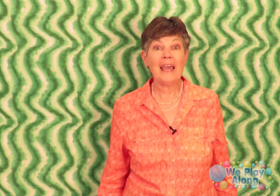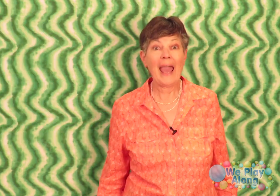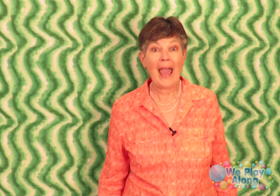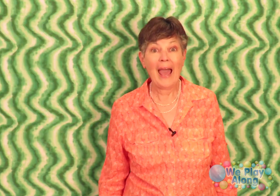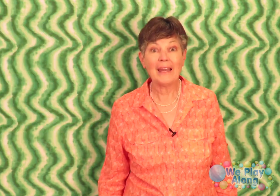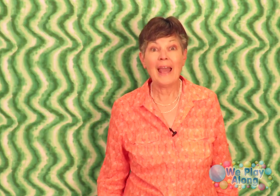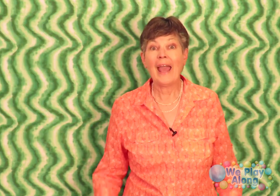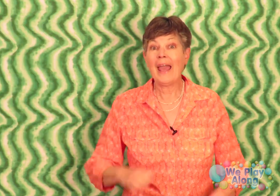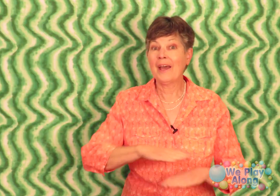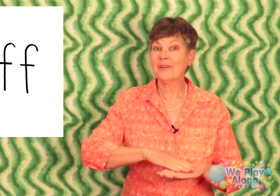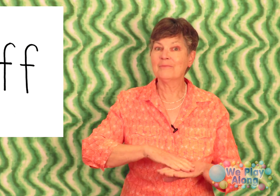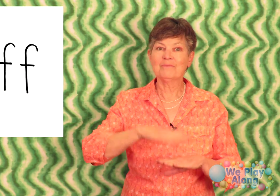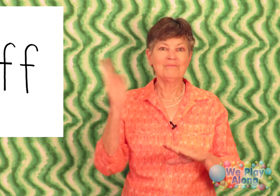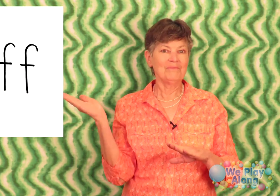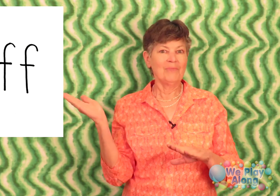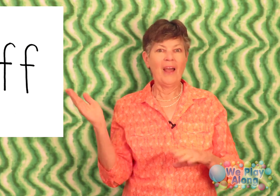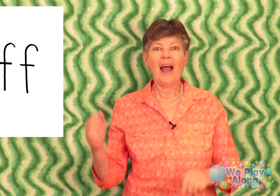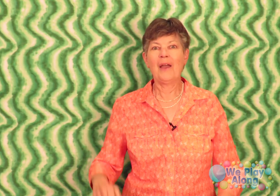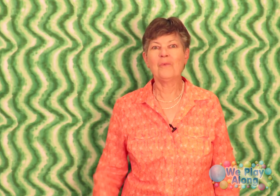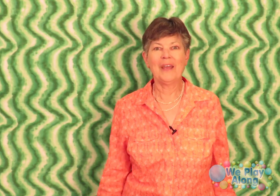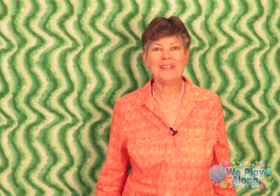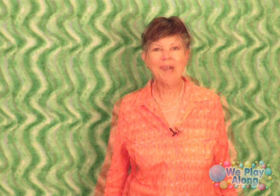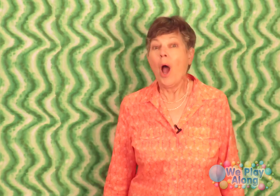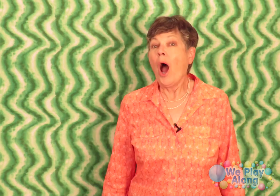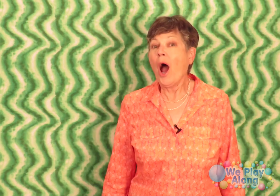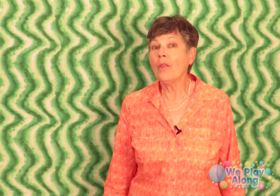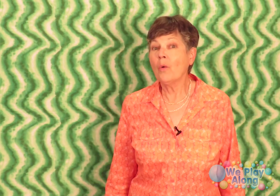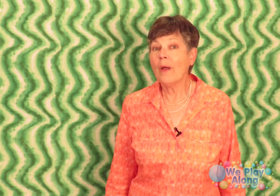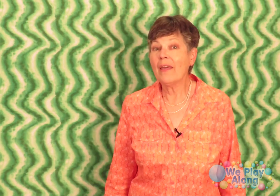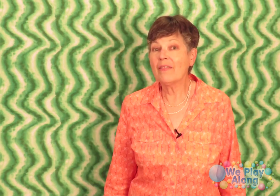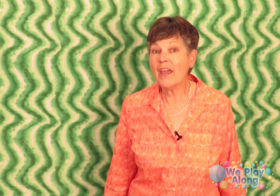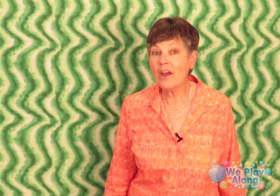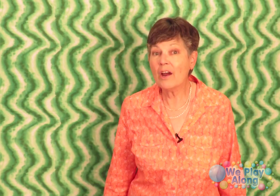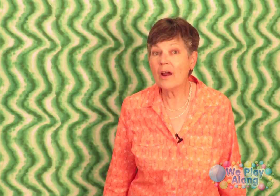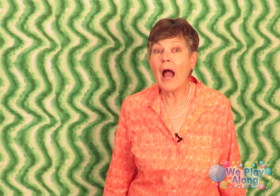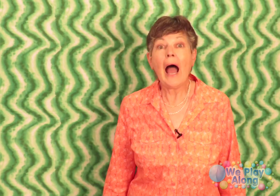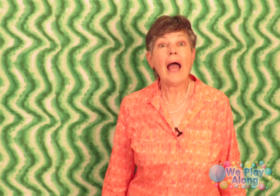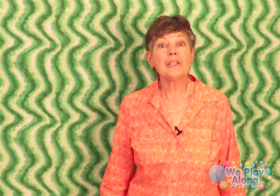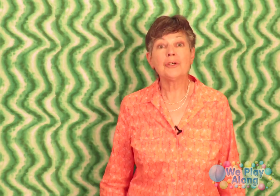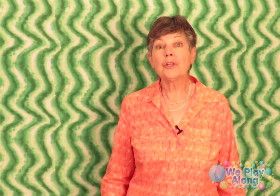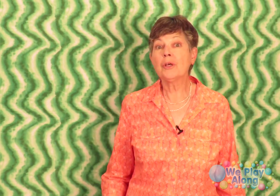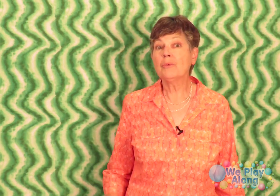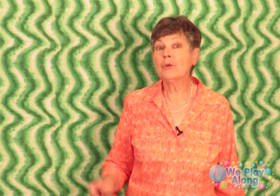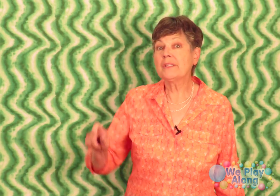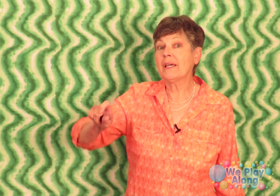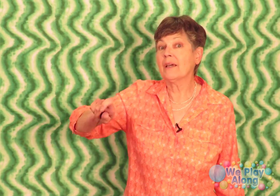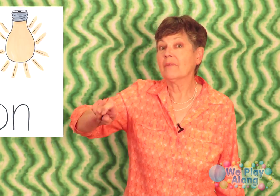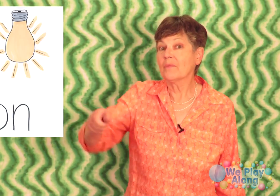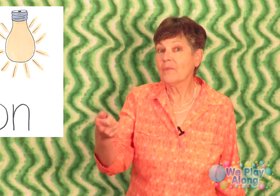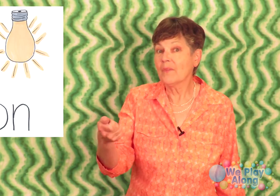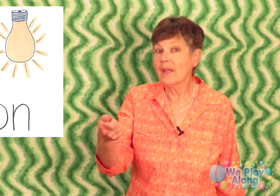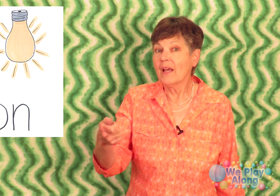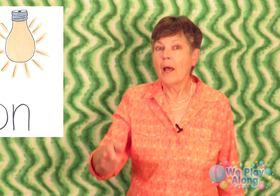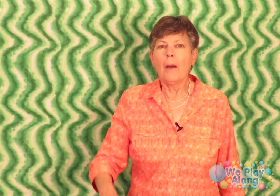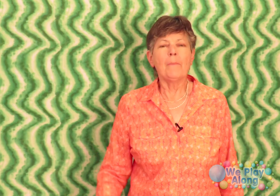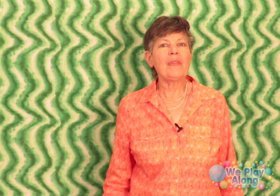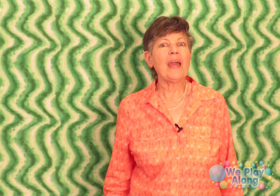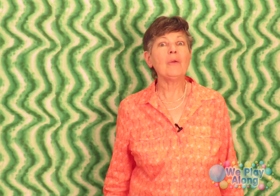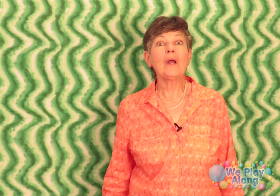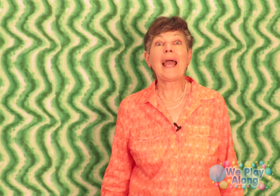hat and I went on the way there I turned the music but then when